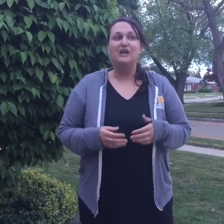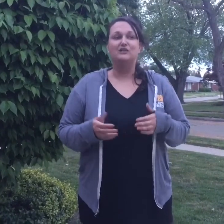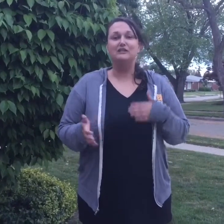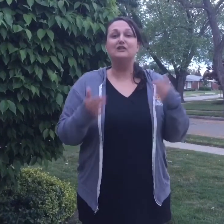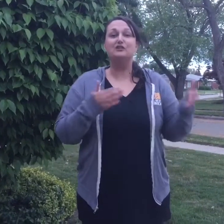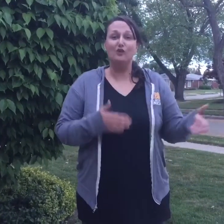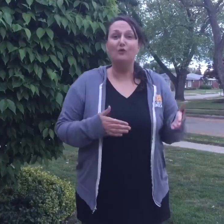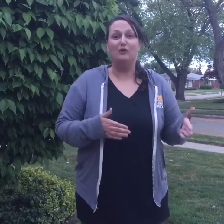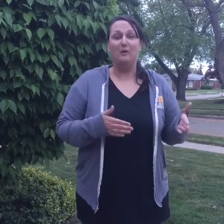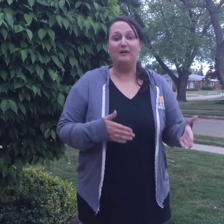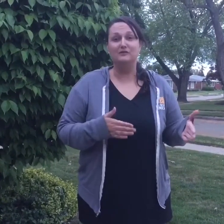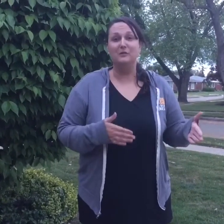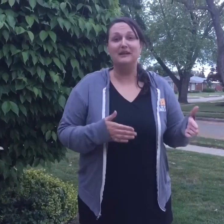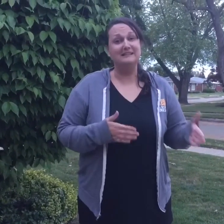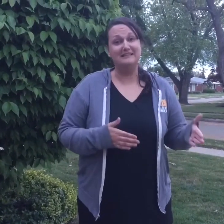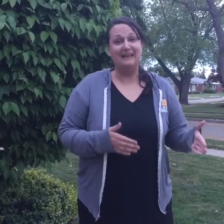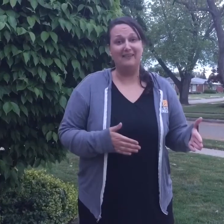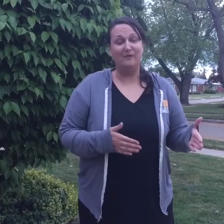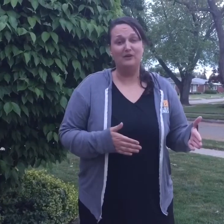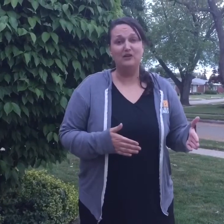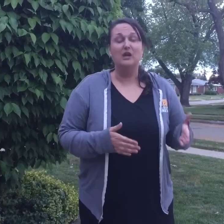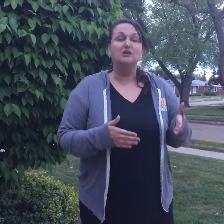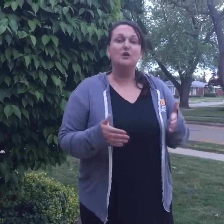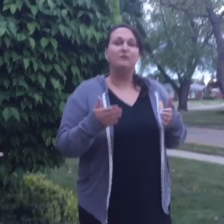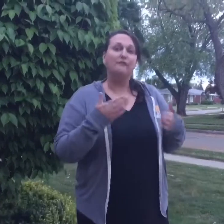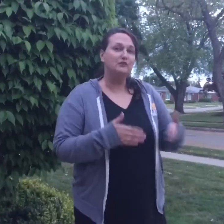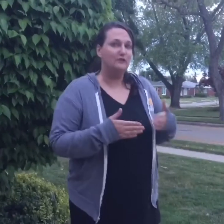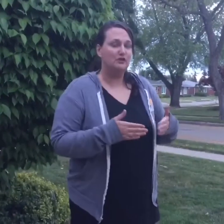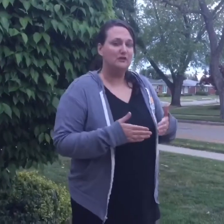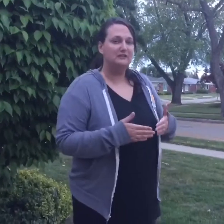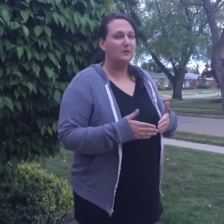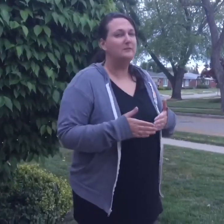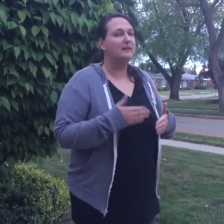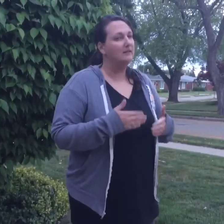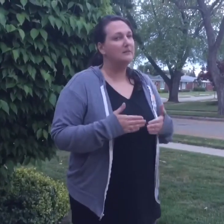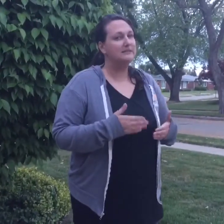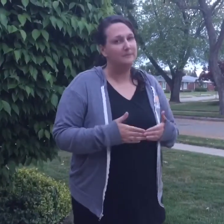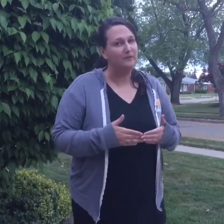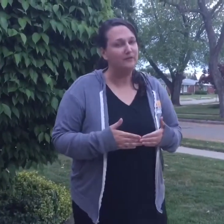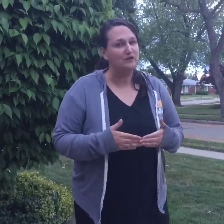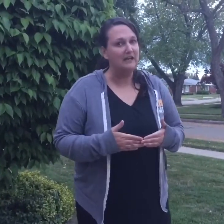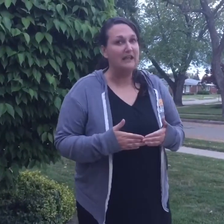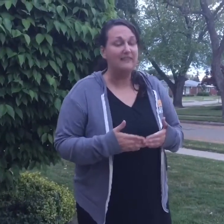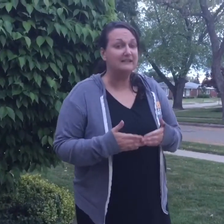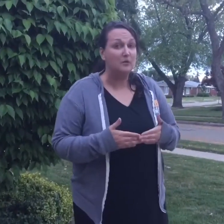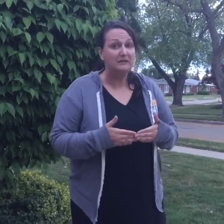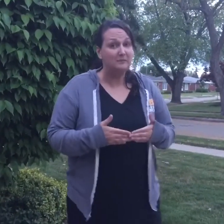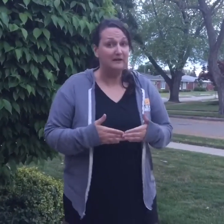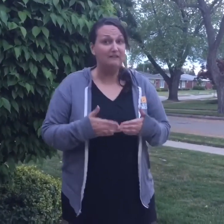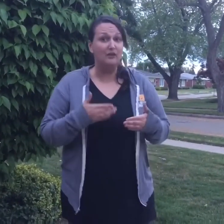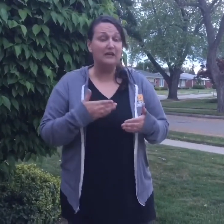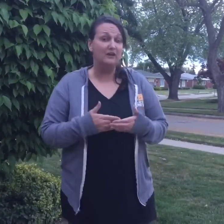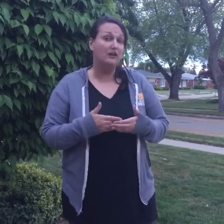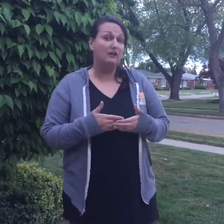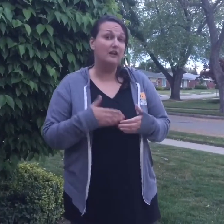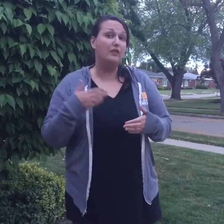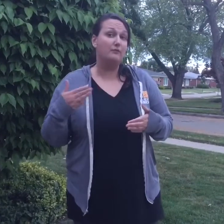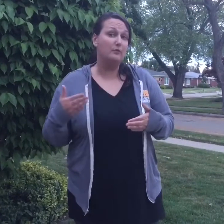She's going to show you how to do it in sign language. So the first version is going to be a little bit simpler version, and that's going to be for kindergarten through